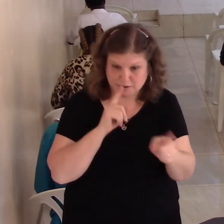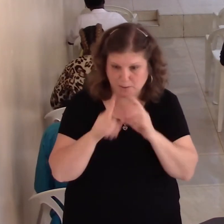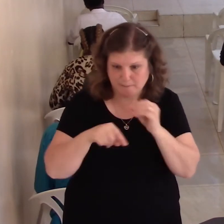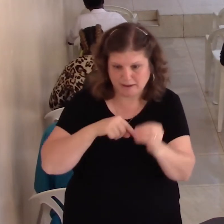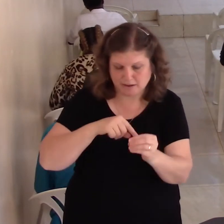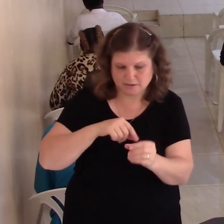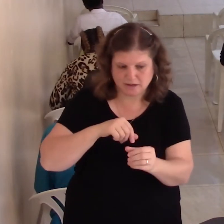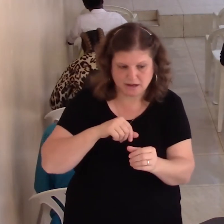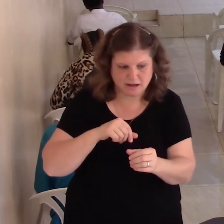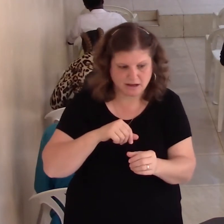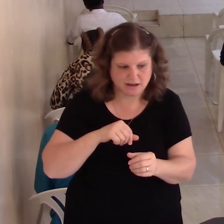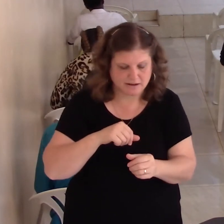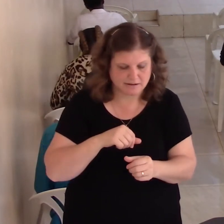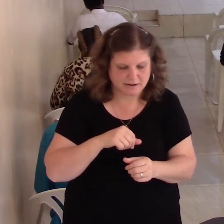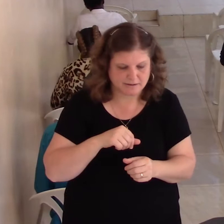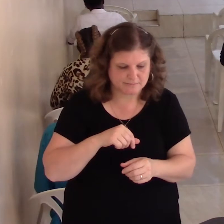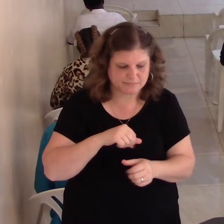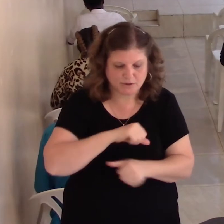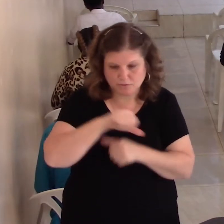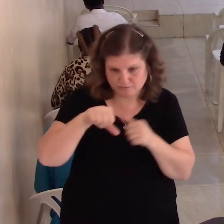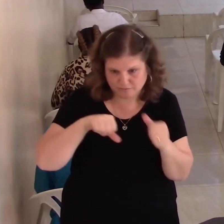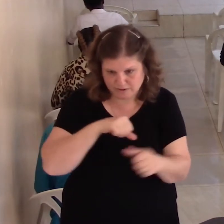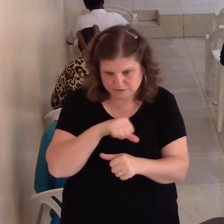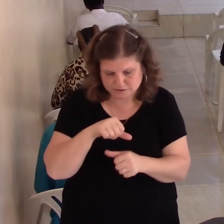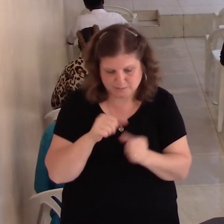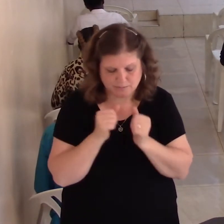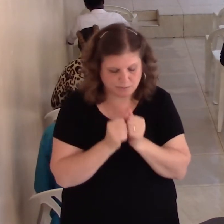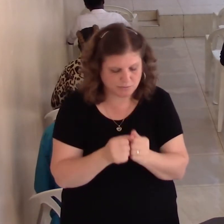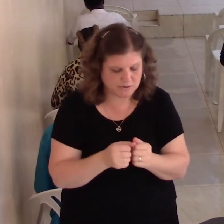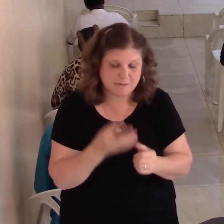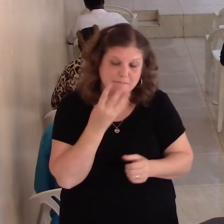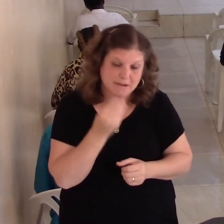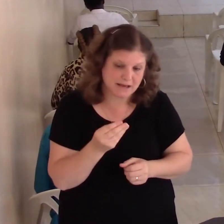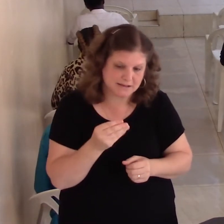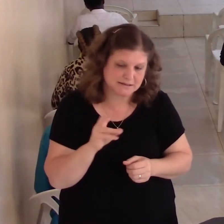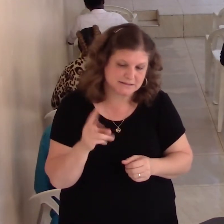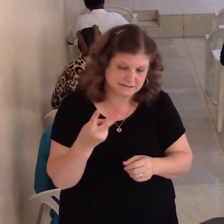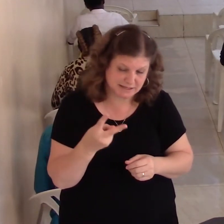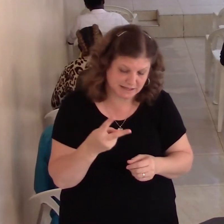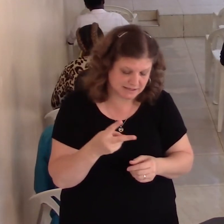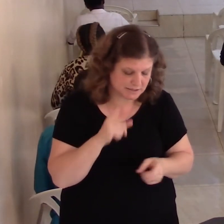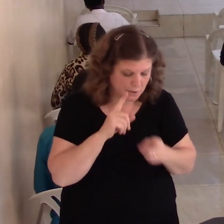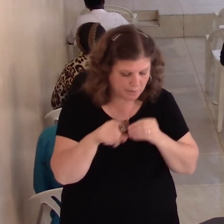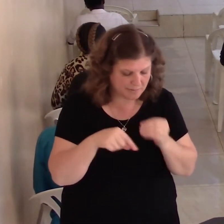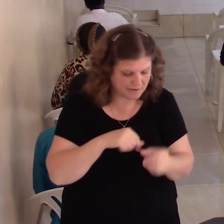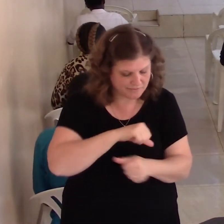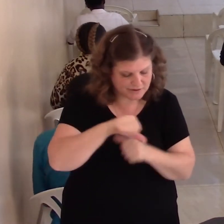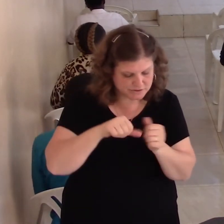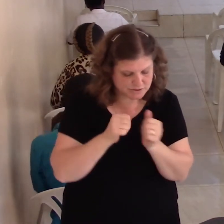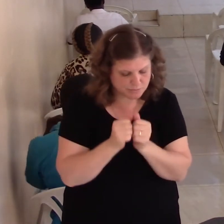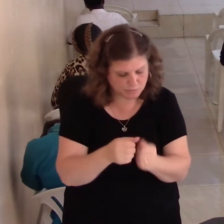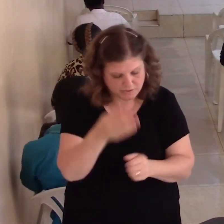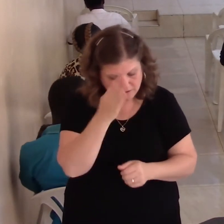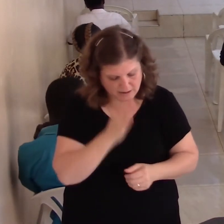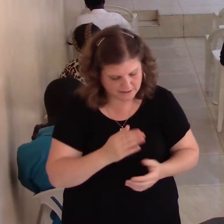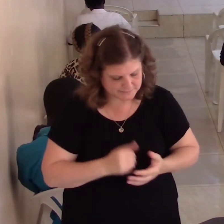second verse is our fellowship with God. It's interesting how God put these things through together. The first verse about man.